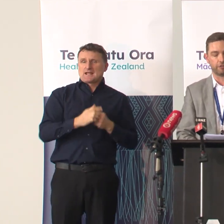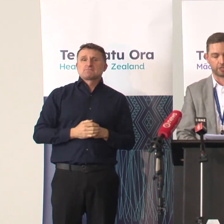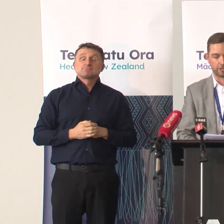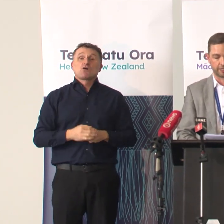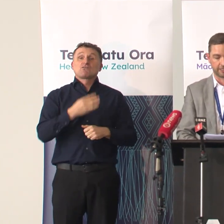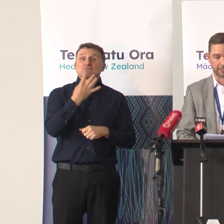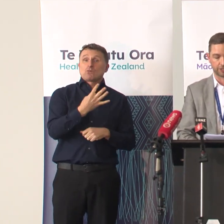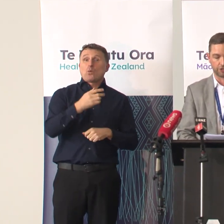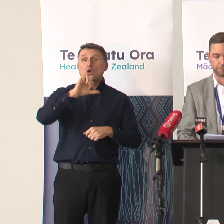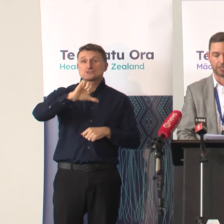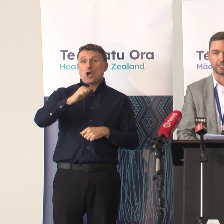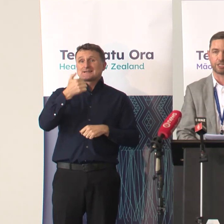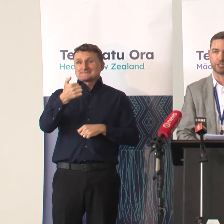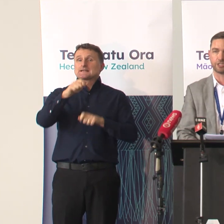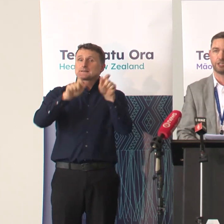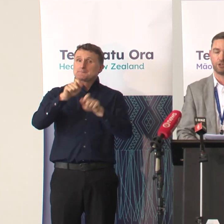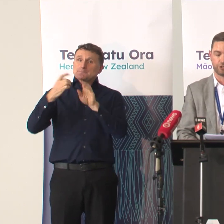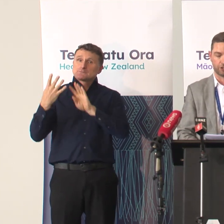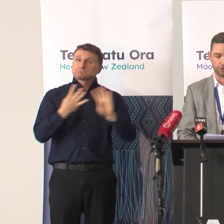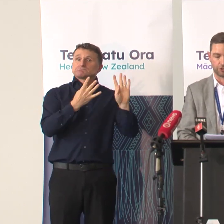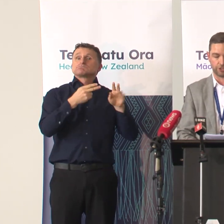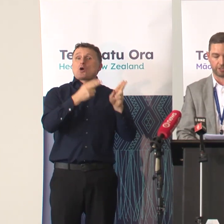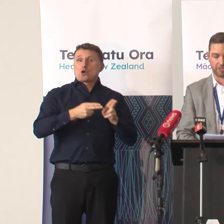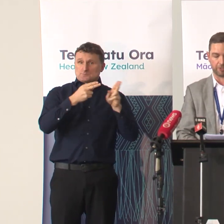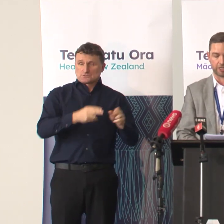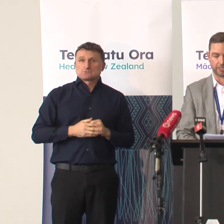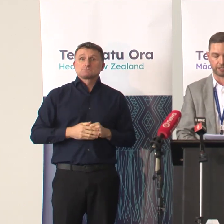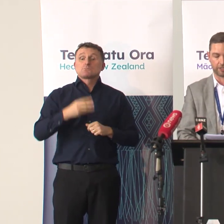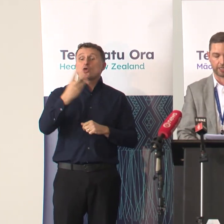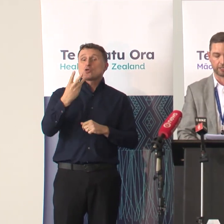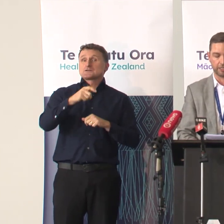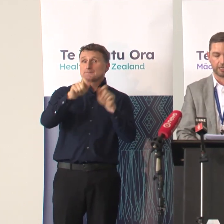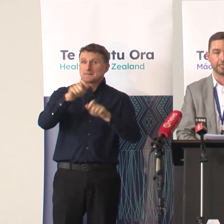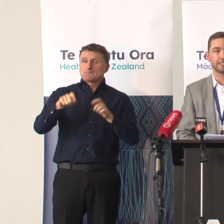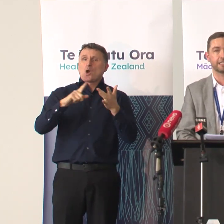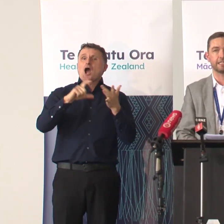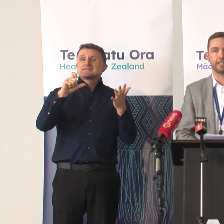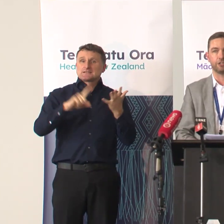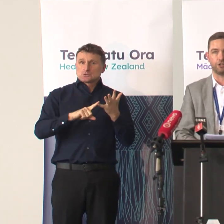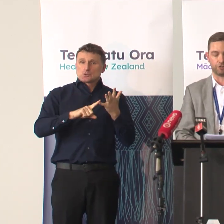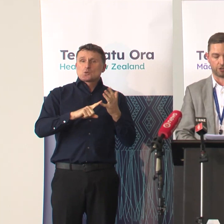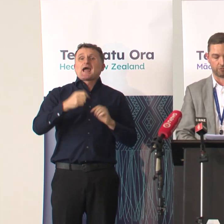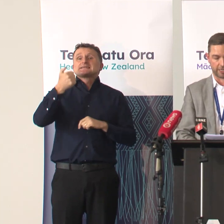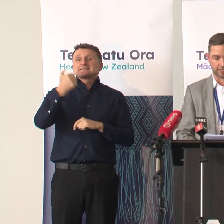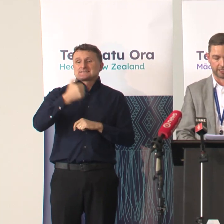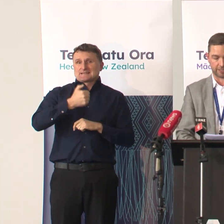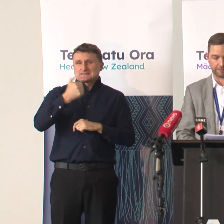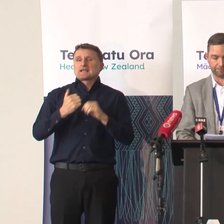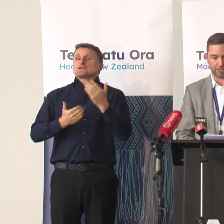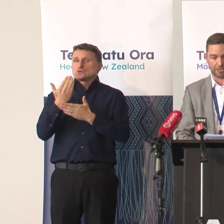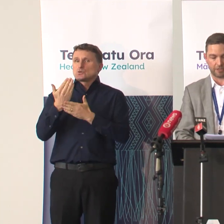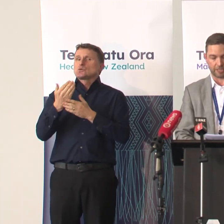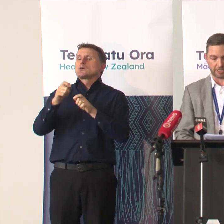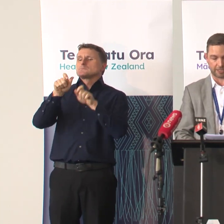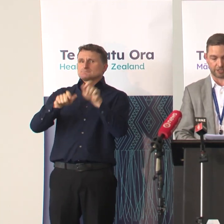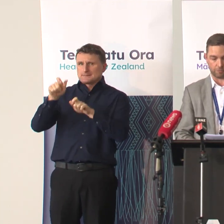496 hospitalisations which includes 13 people in intensive care and 16 new COVID-related deaths.